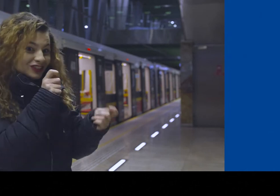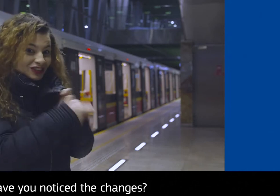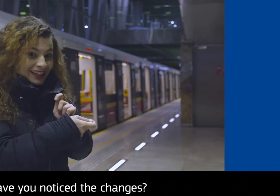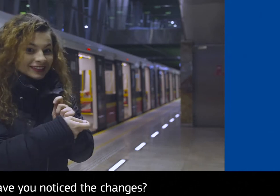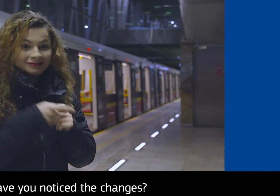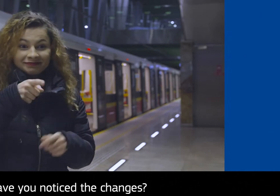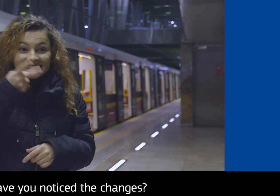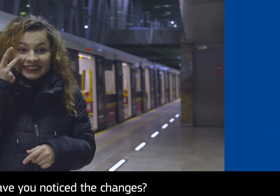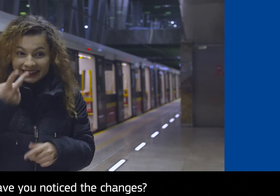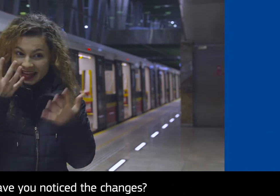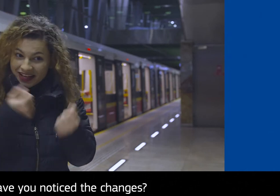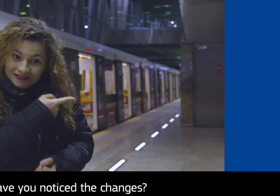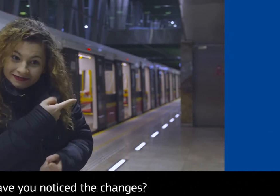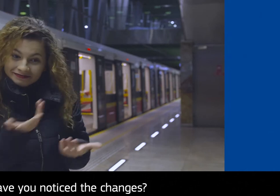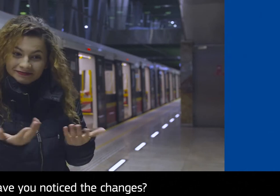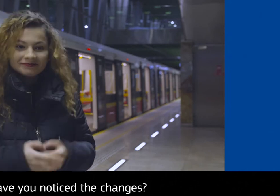Have you noticed the changes?